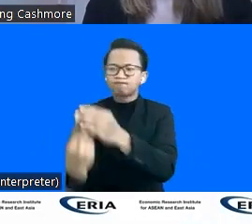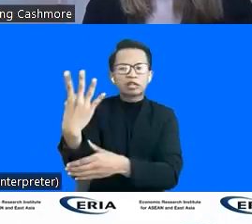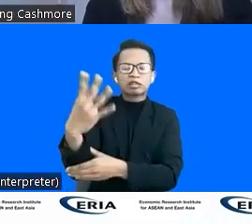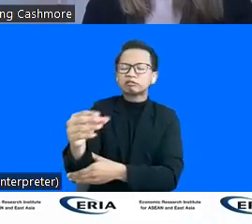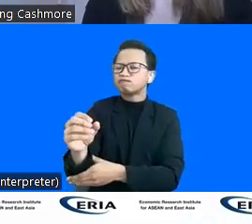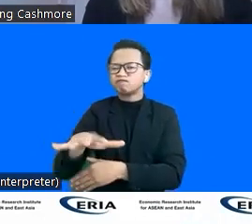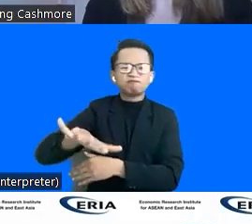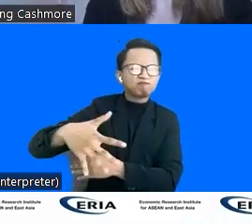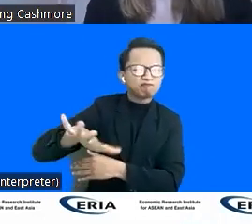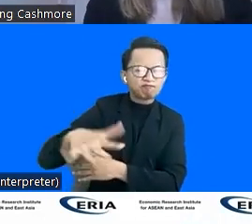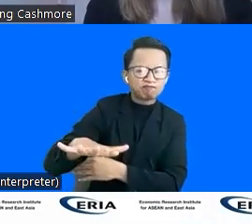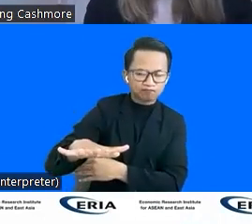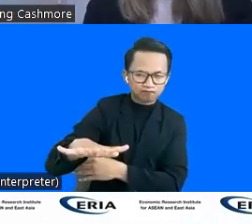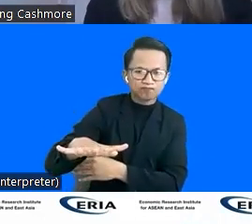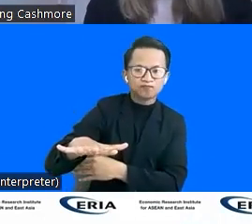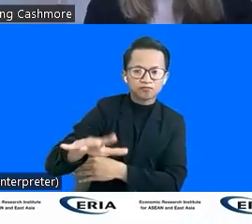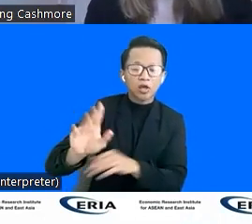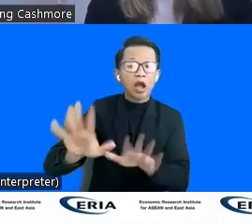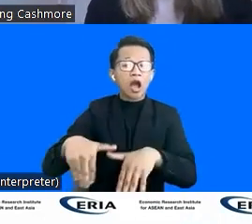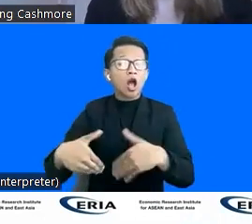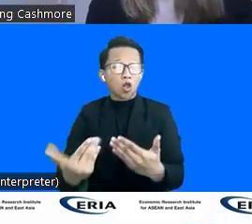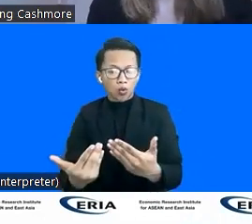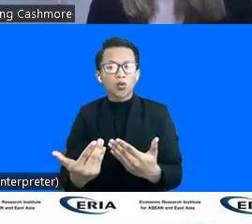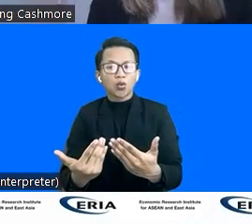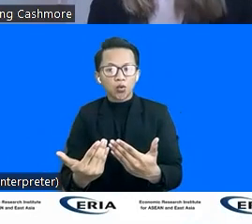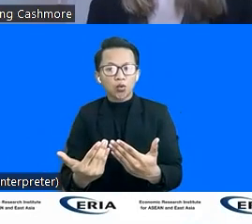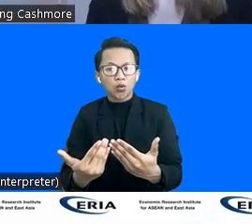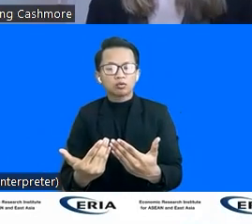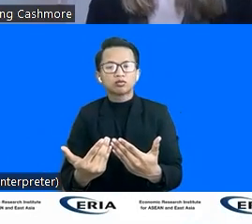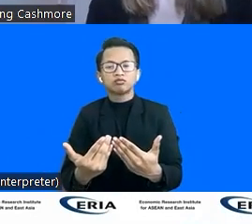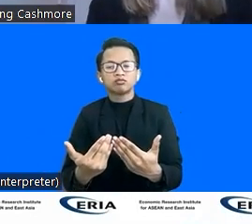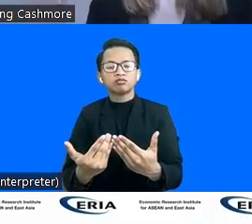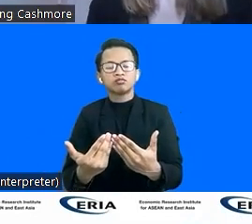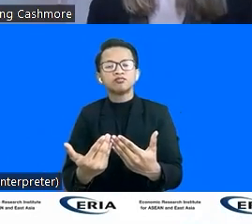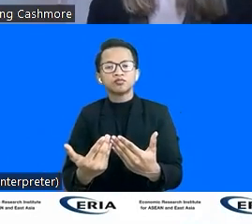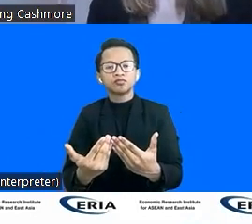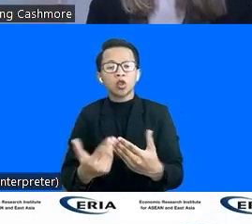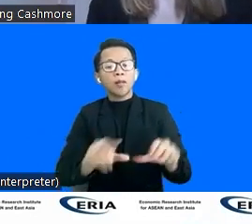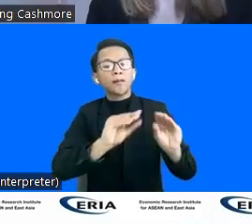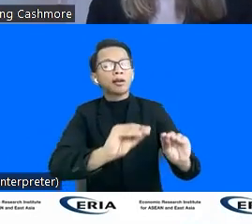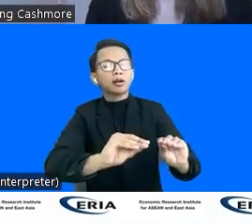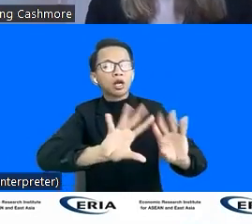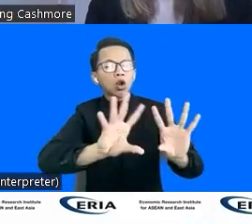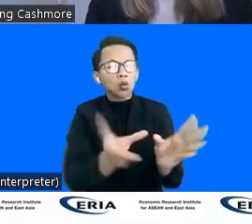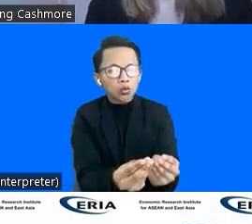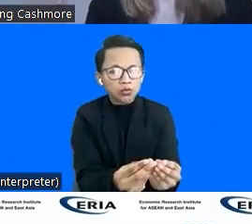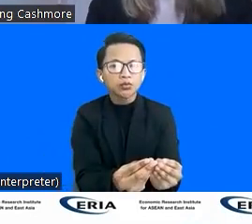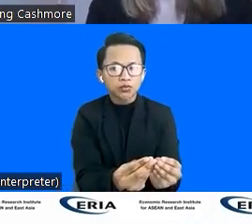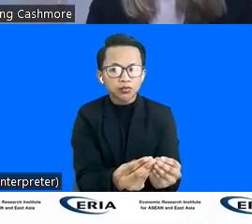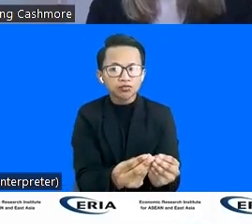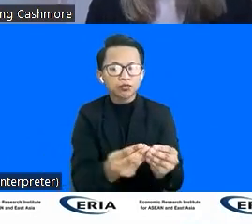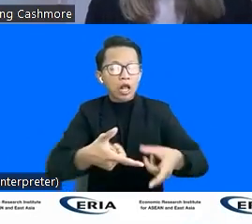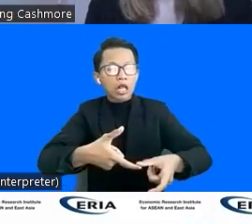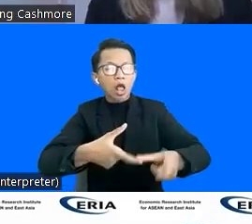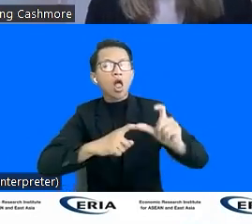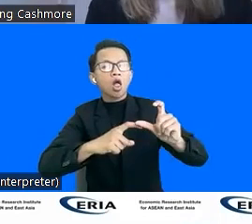countries. Or indeed venture capital for inclusive startups focused on